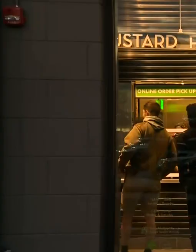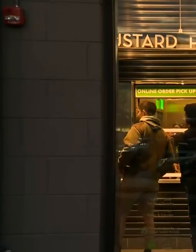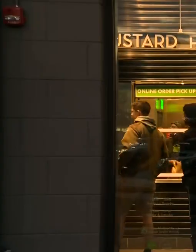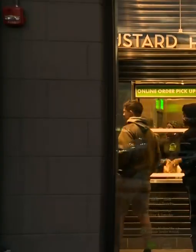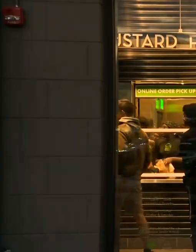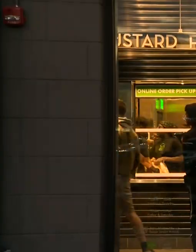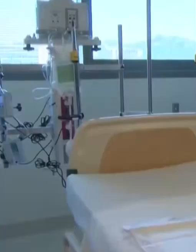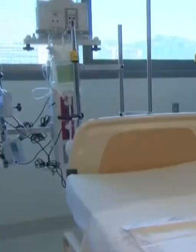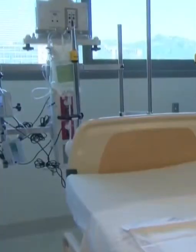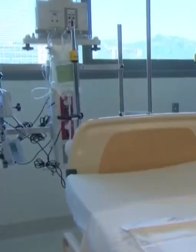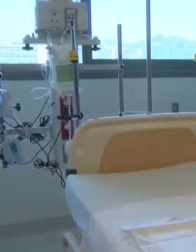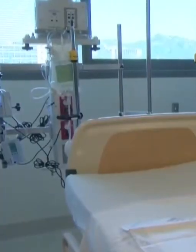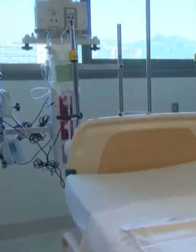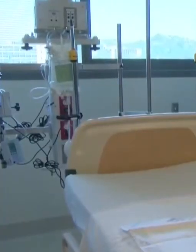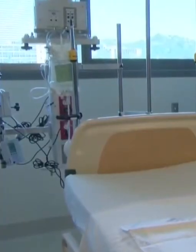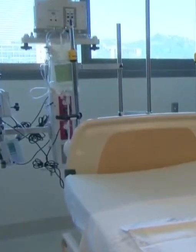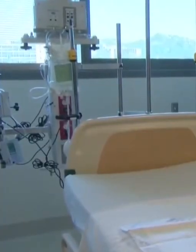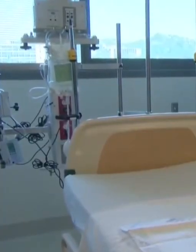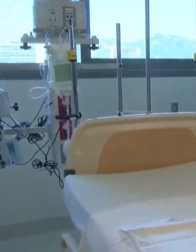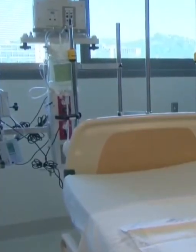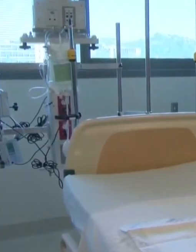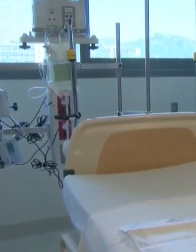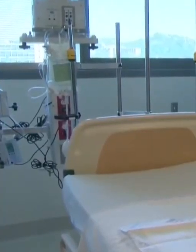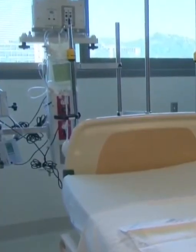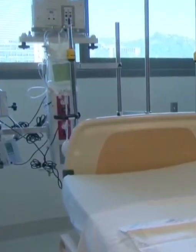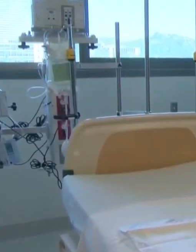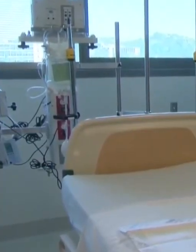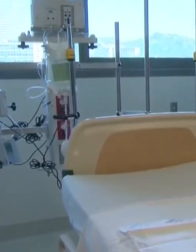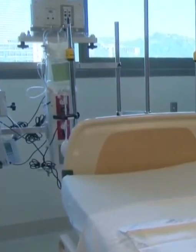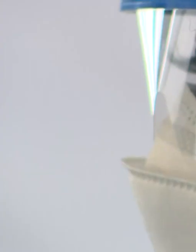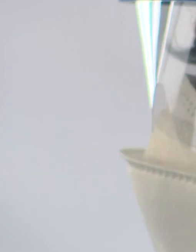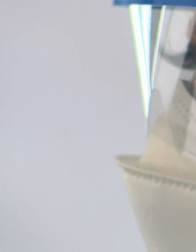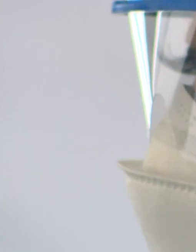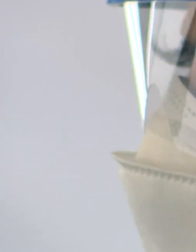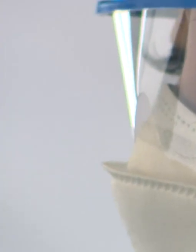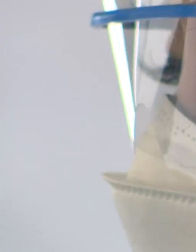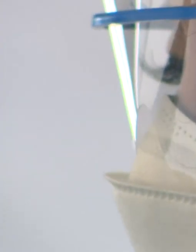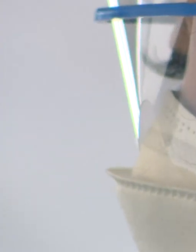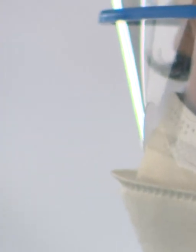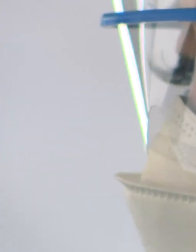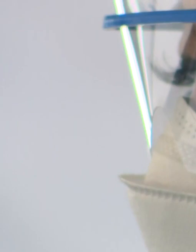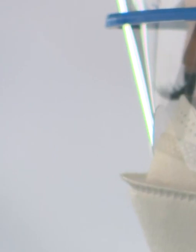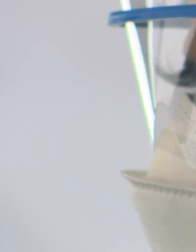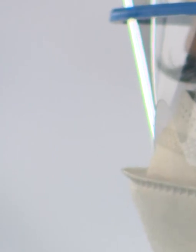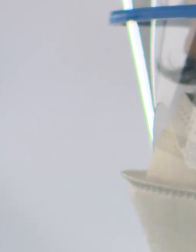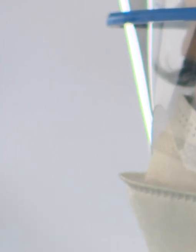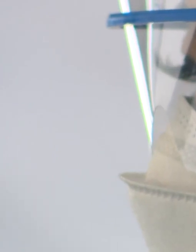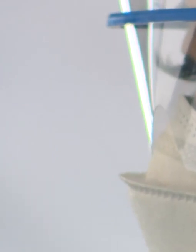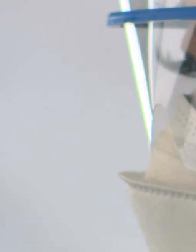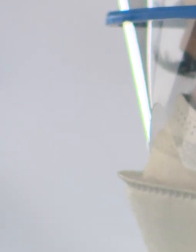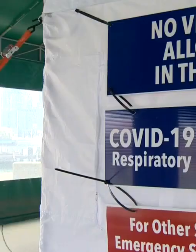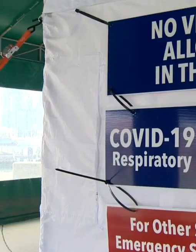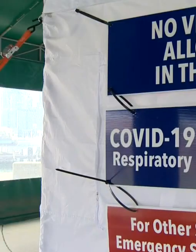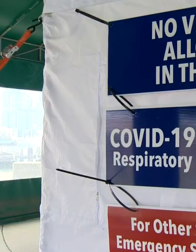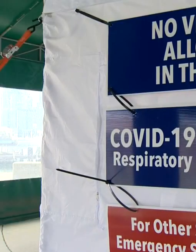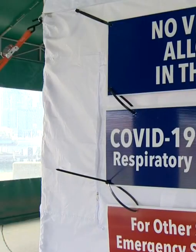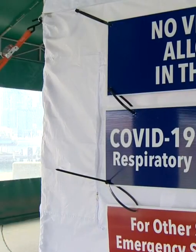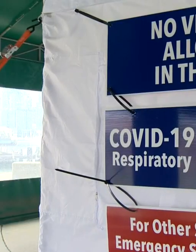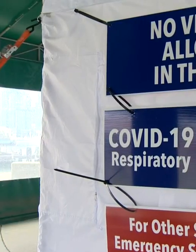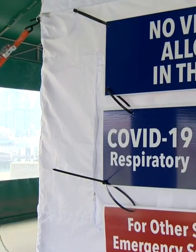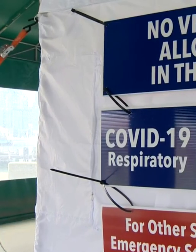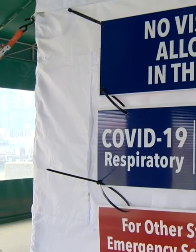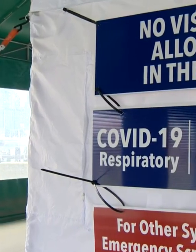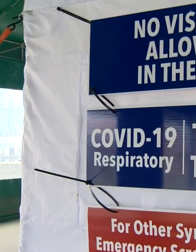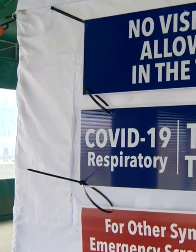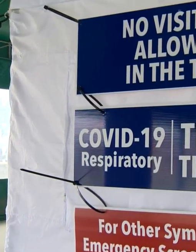elements in place. Surge hospital capacity in case of another outbreak, availability of personal protective equipment, increased